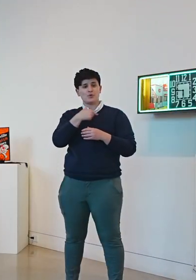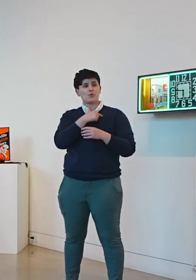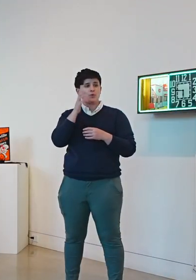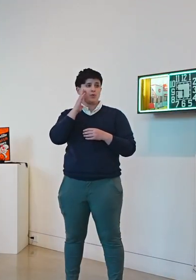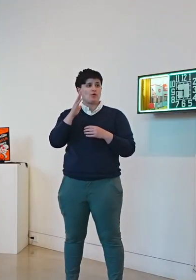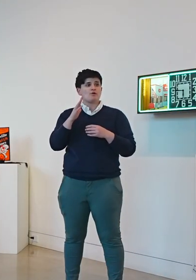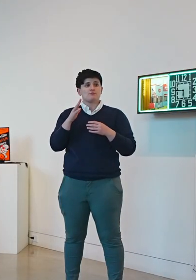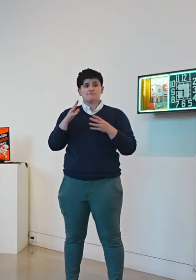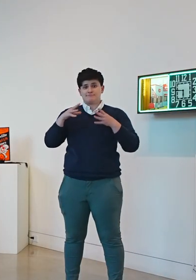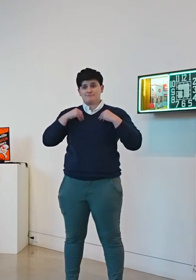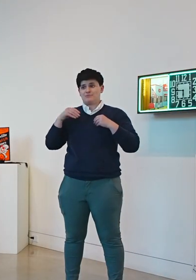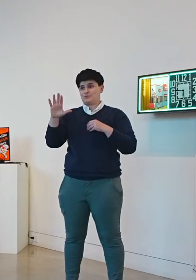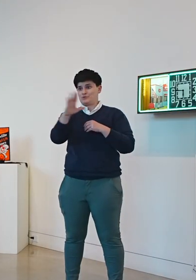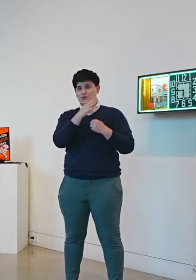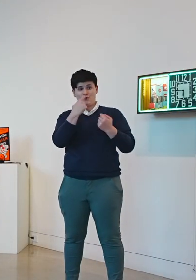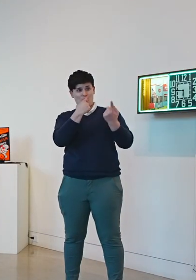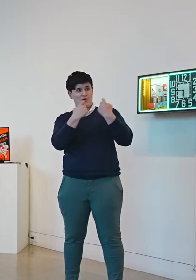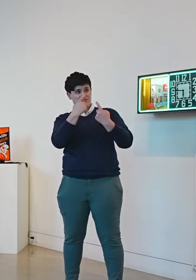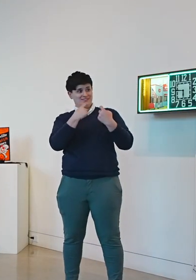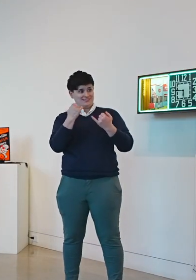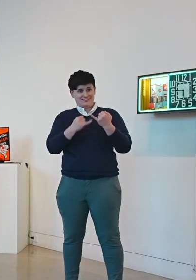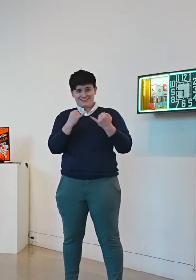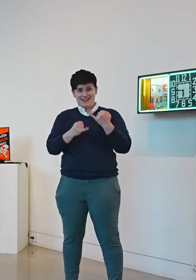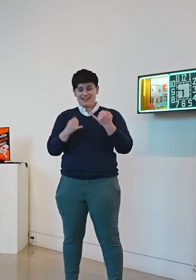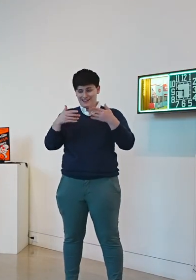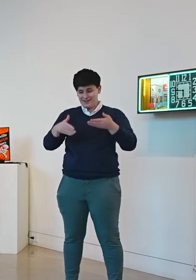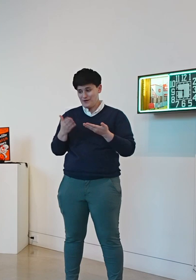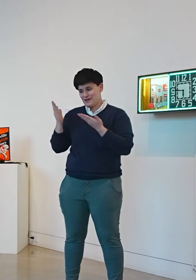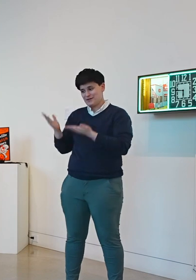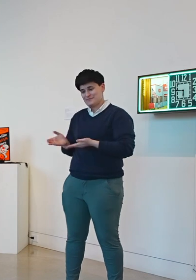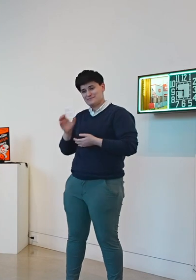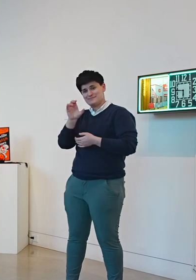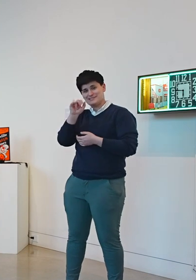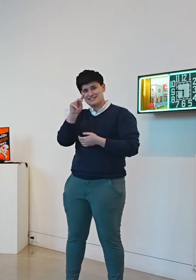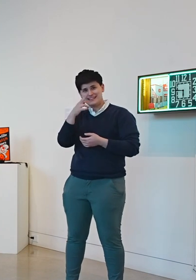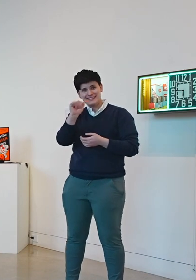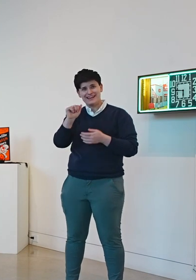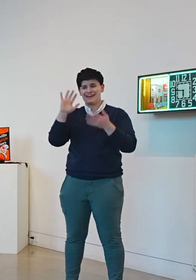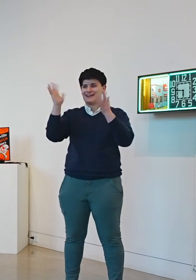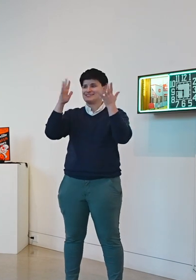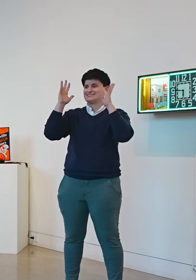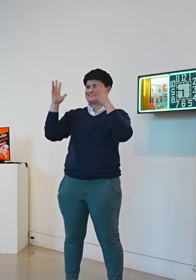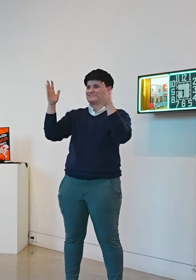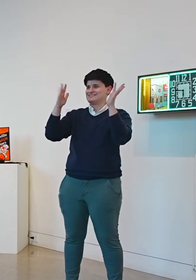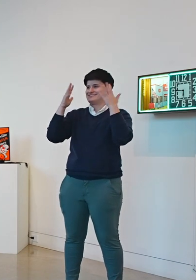at the end. Let's welcome Cynthia with a round of applause.